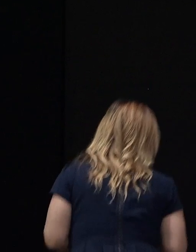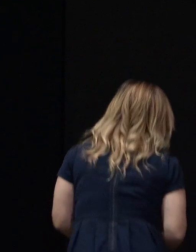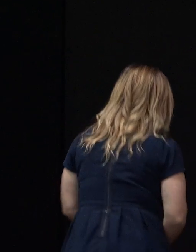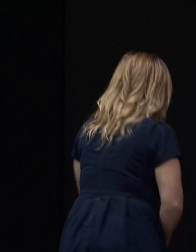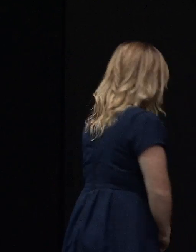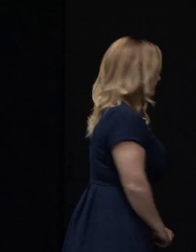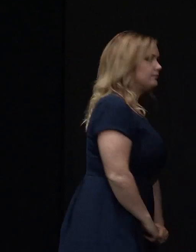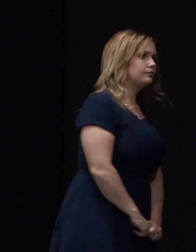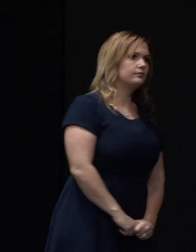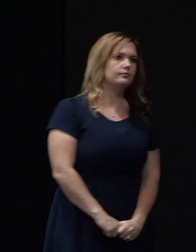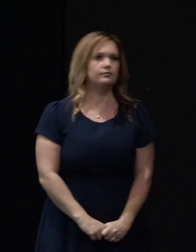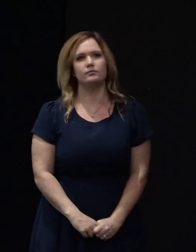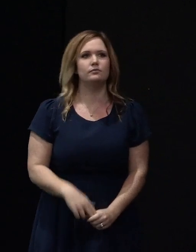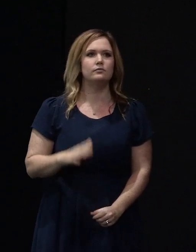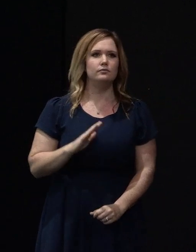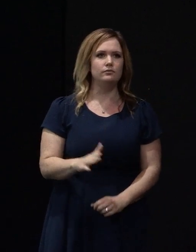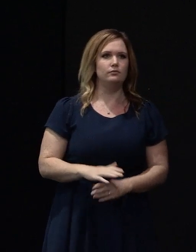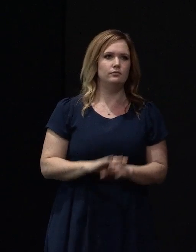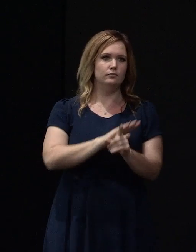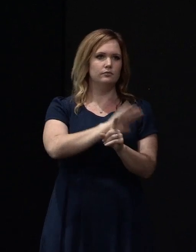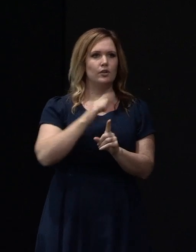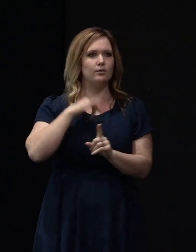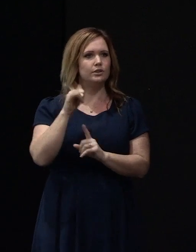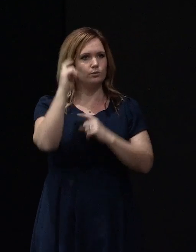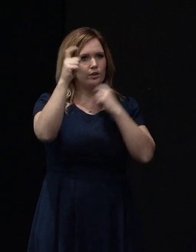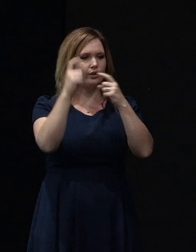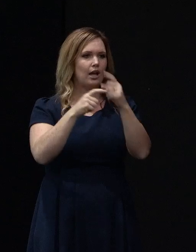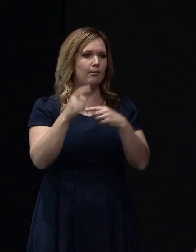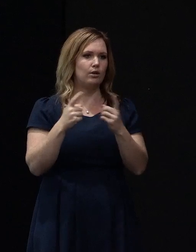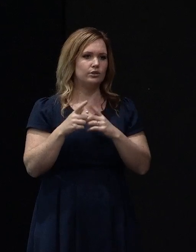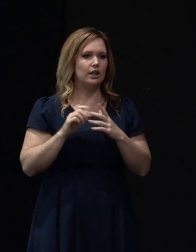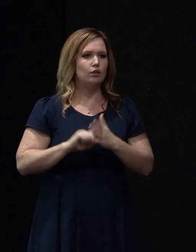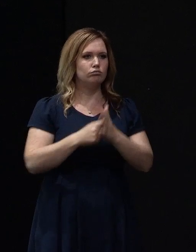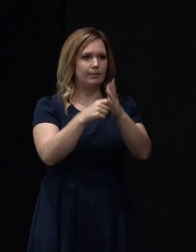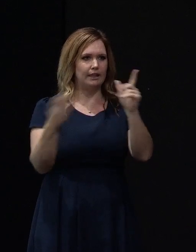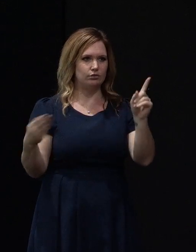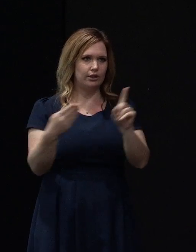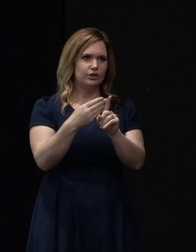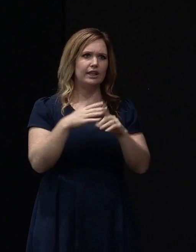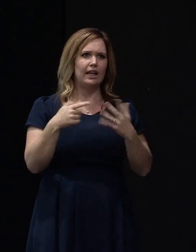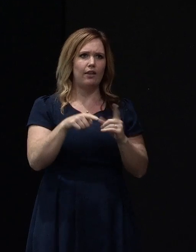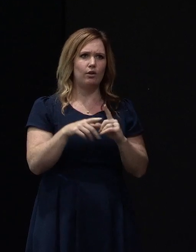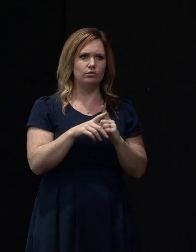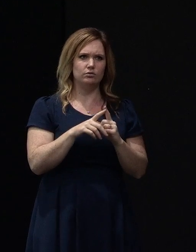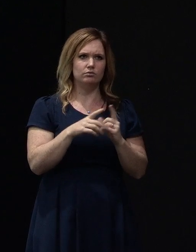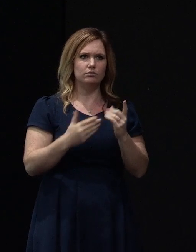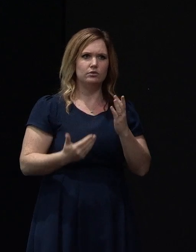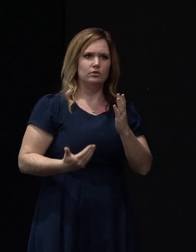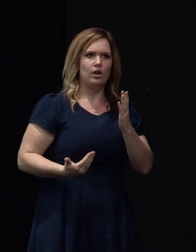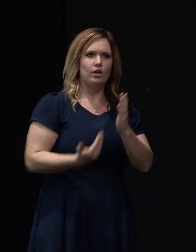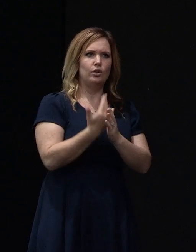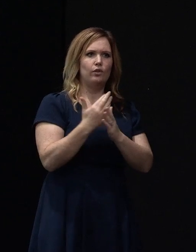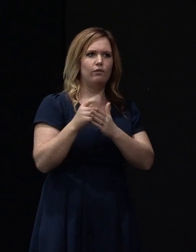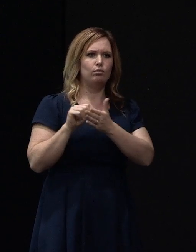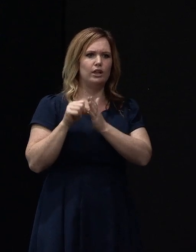Yep, that's fine. Yeah, hi, just wondering about the repair strategies. Would any of them be considered as new as far as an insurance policy